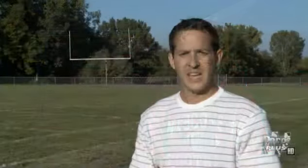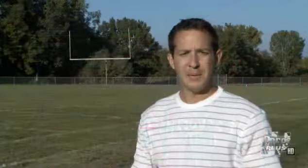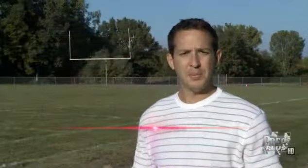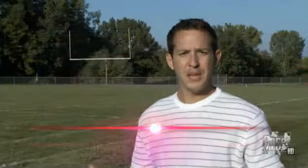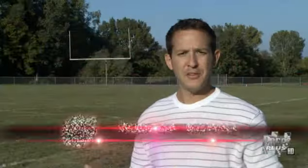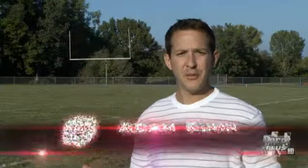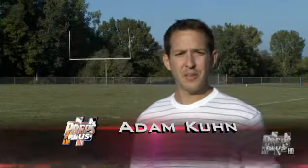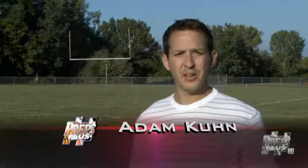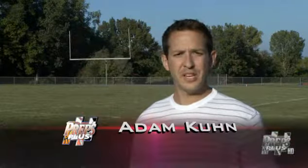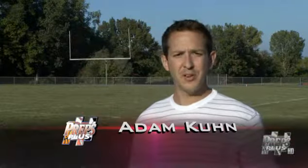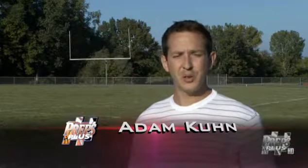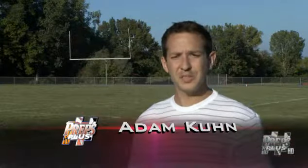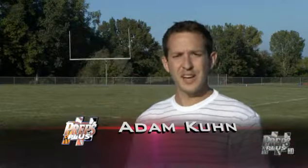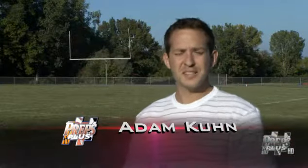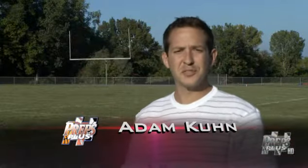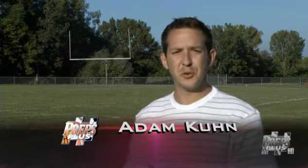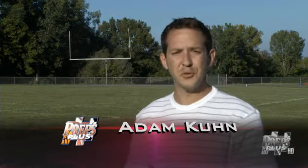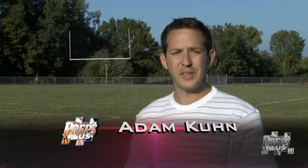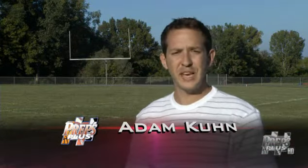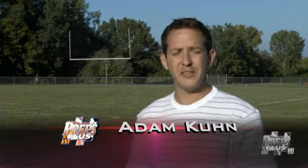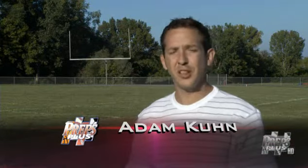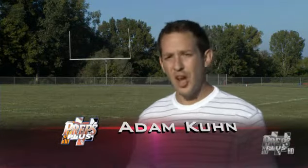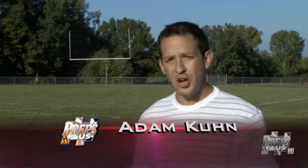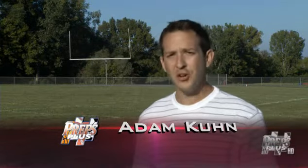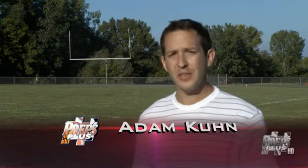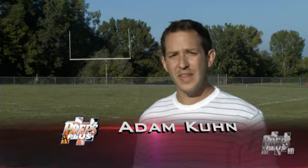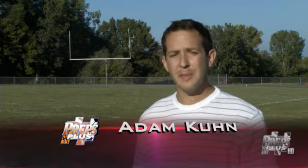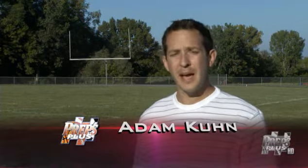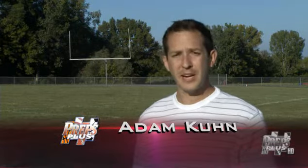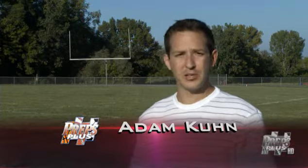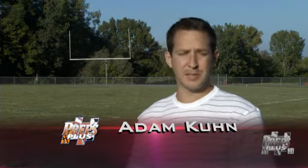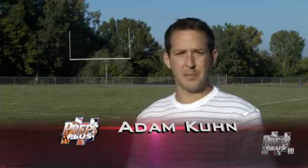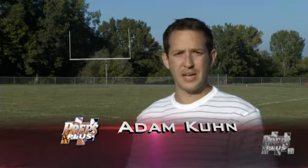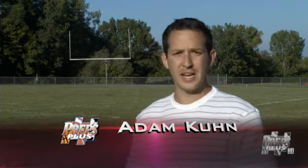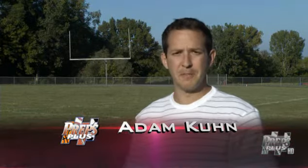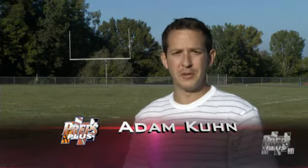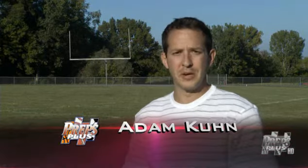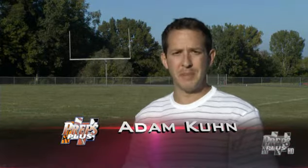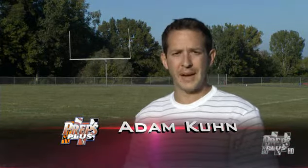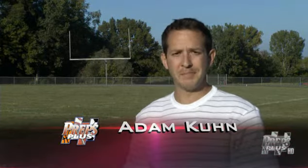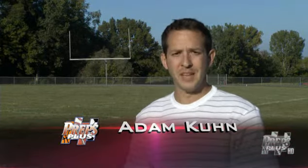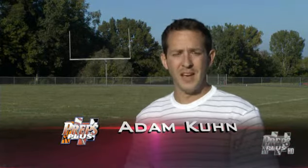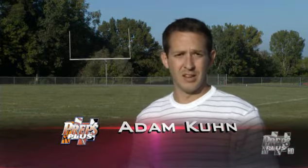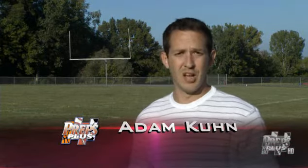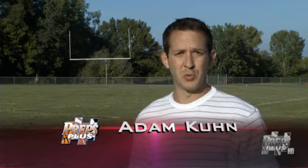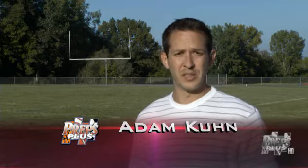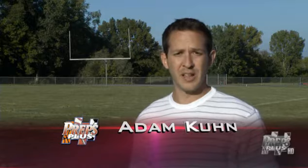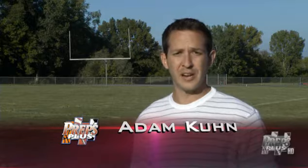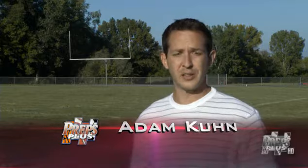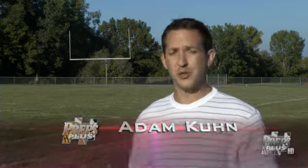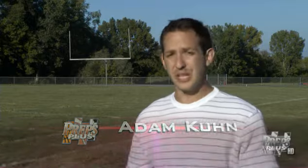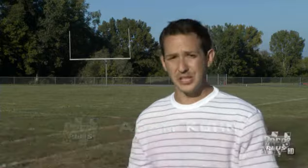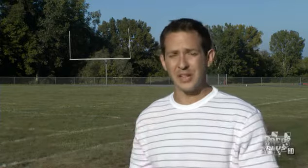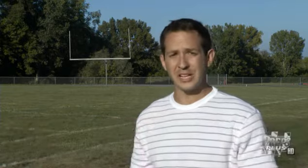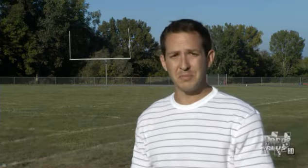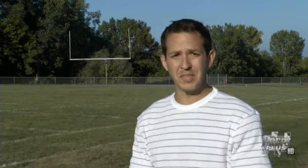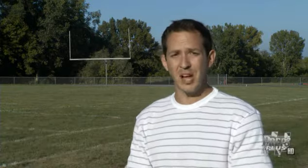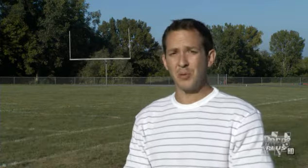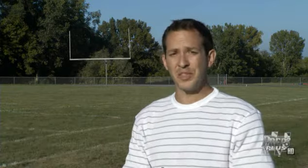They've been playing football here at the Wisconsin School for the Deaf longer than the Packers have been playing up in Green Bay. And along with a lot of the tradition that comes along with